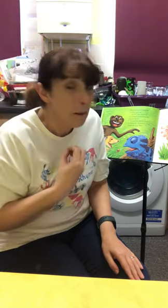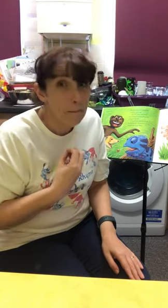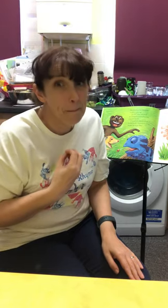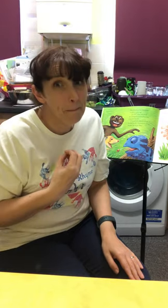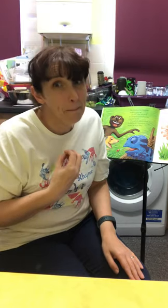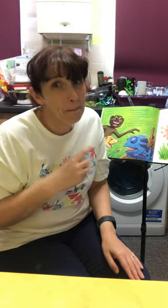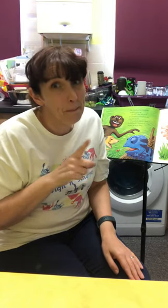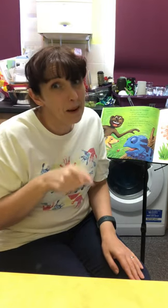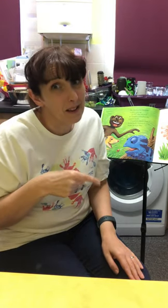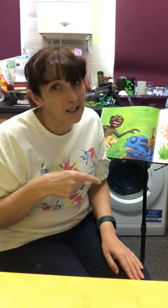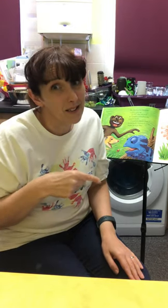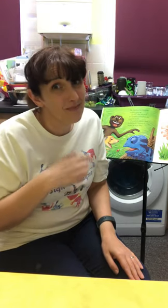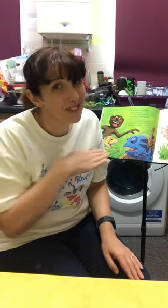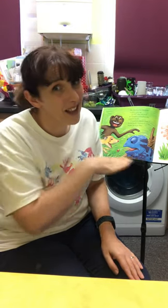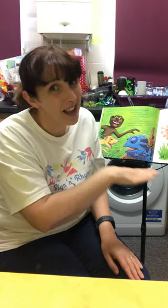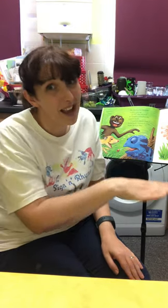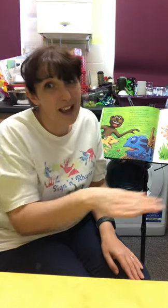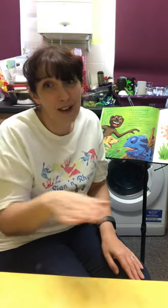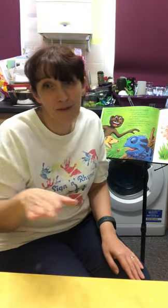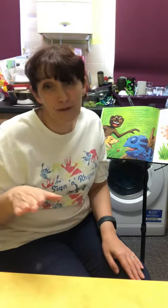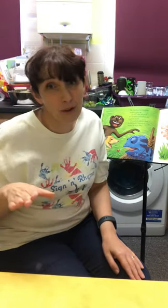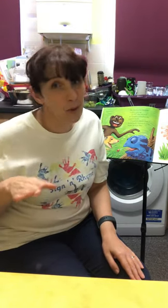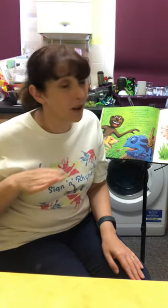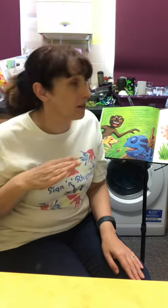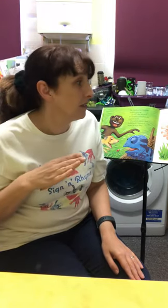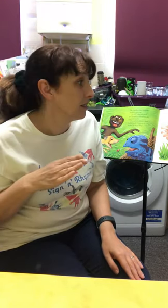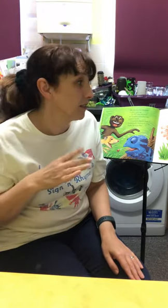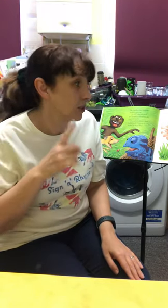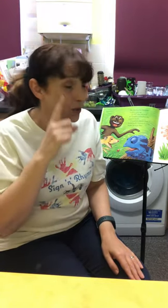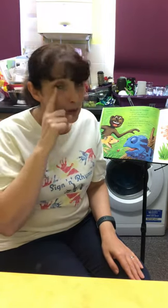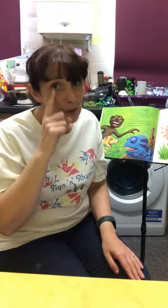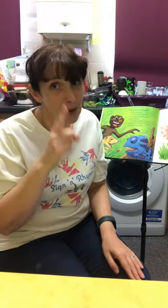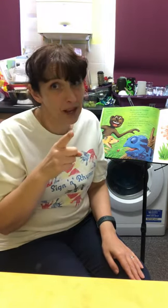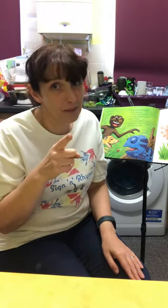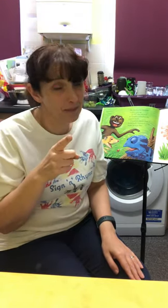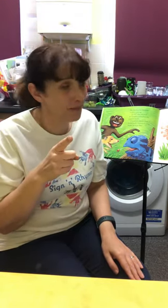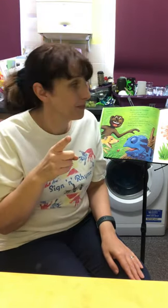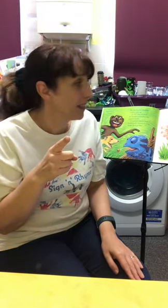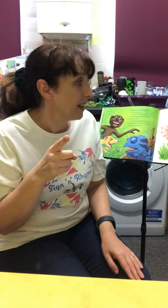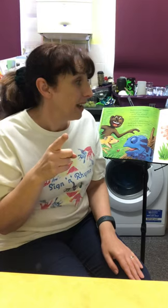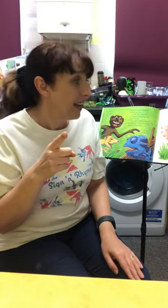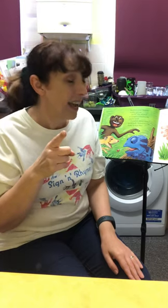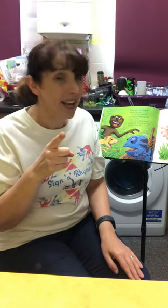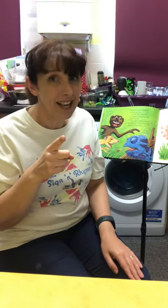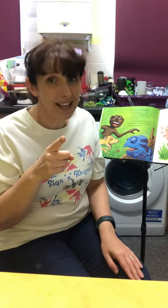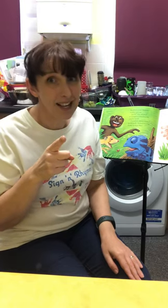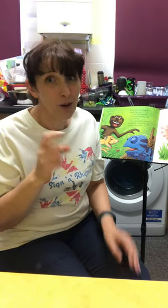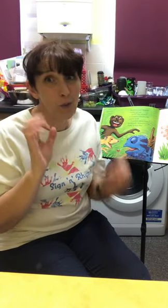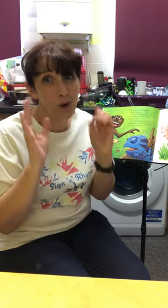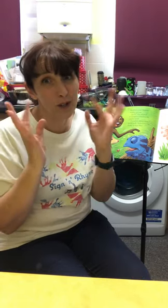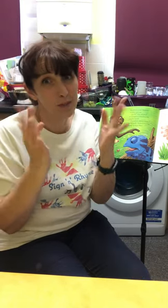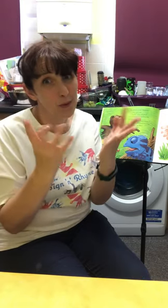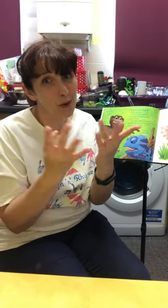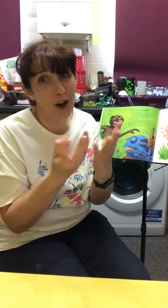But everyone saw him. He was bright